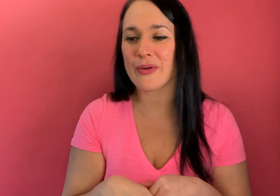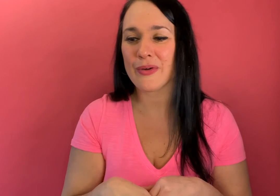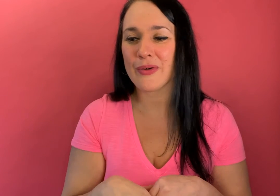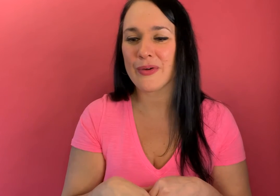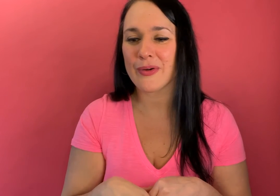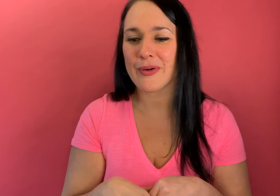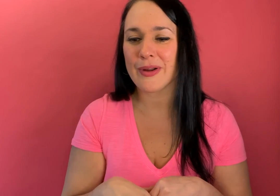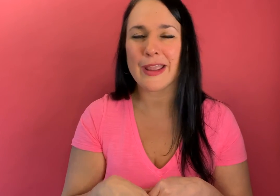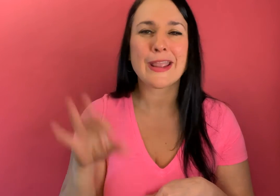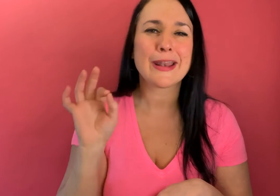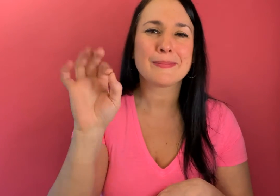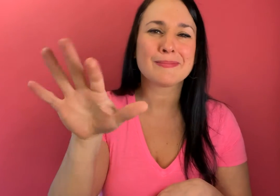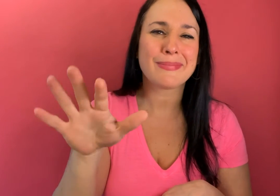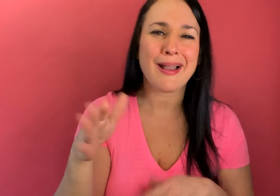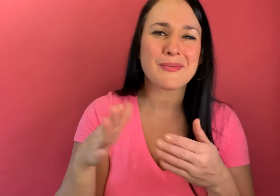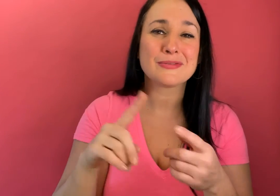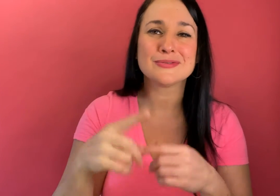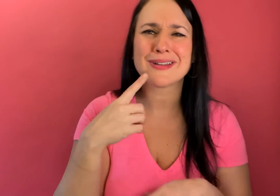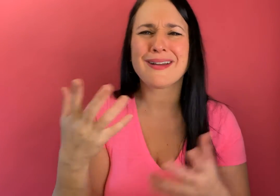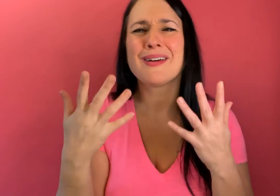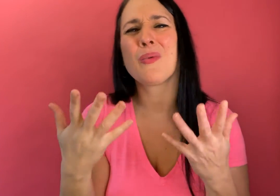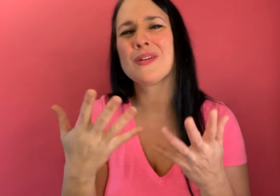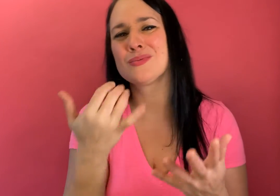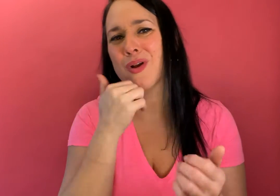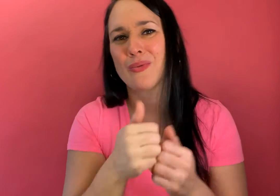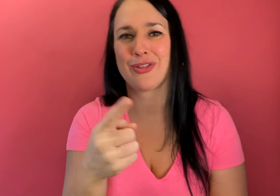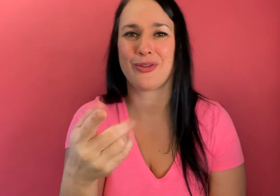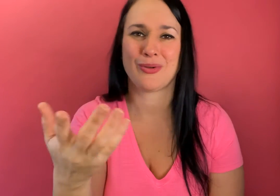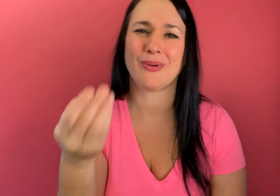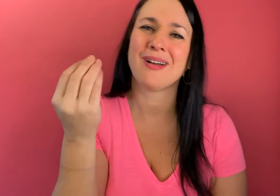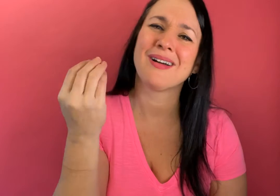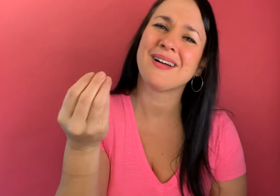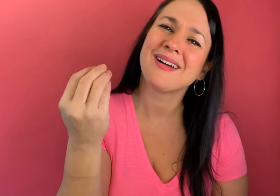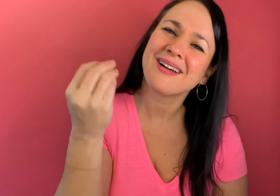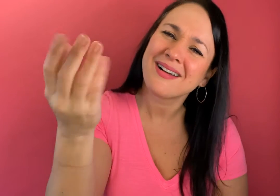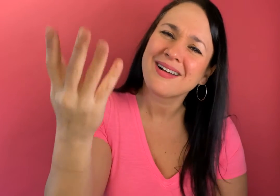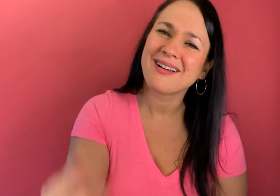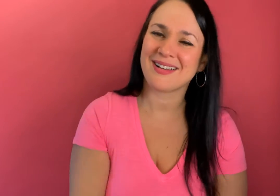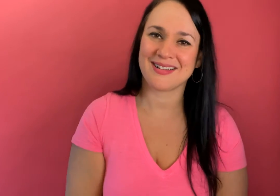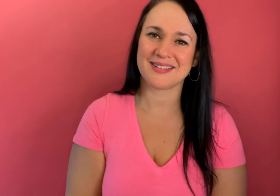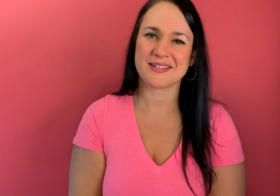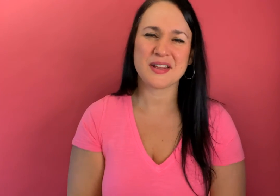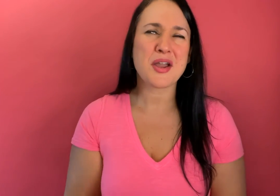kind of like a funny way or like an implied way to say seriously what's wrong with you man come on